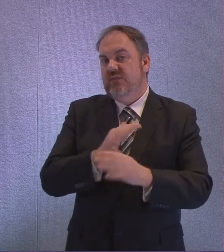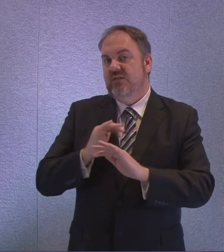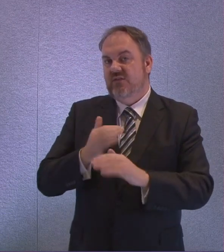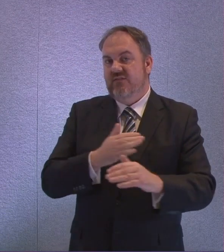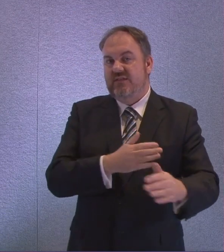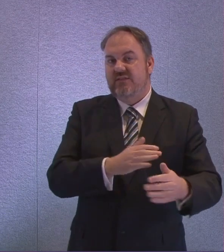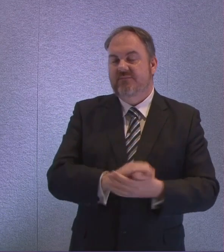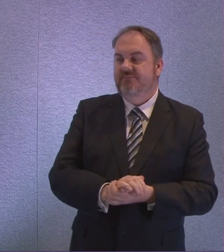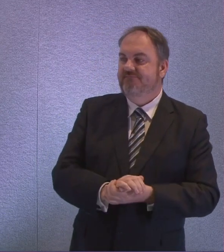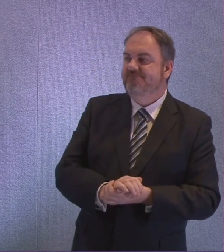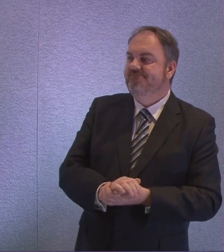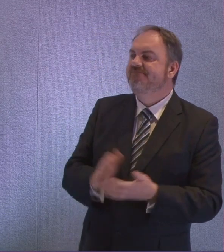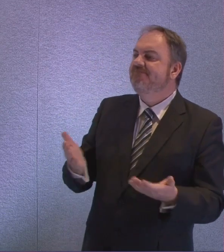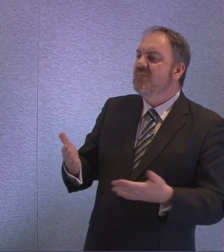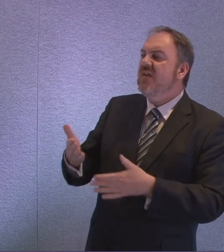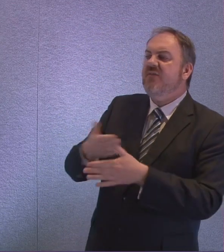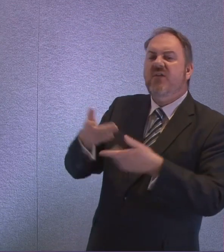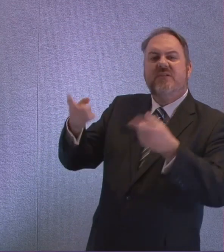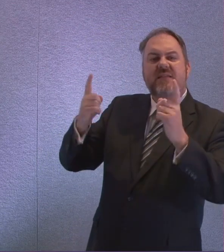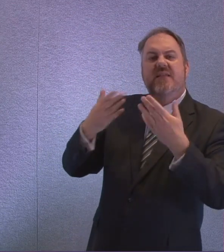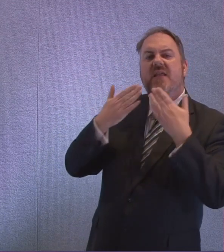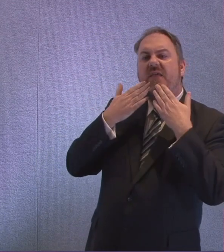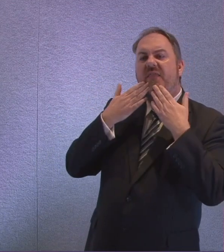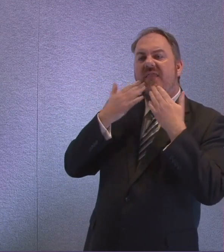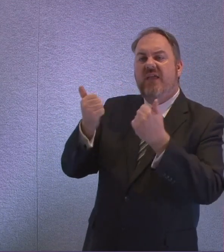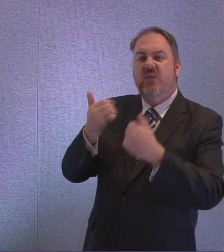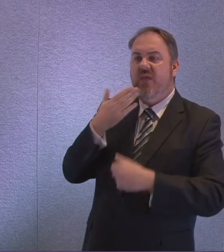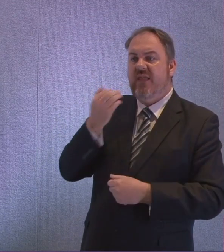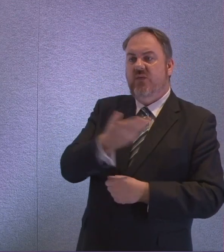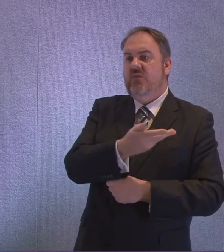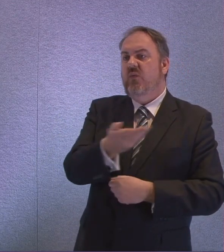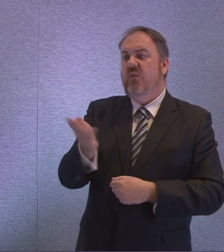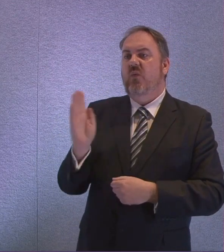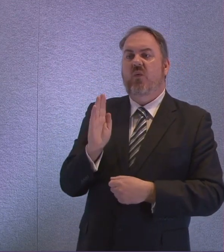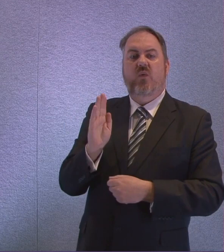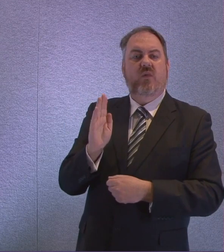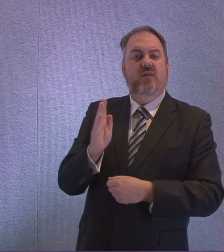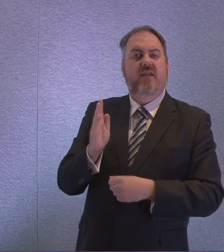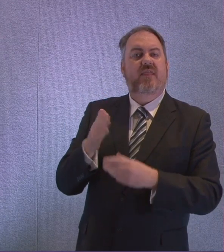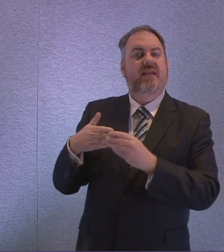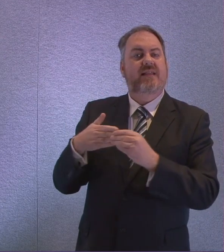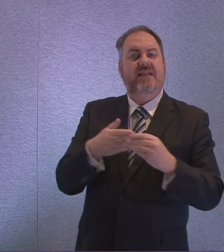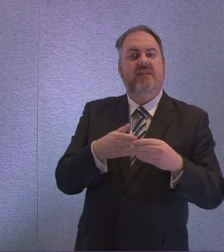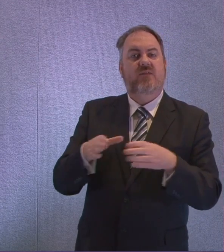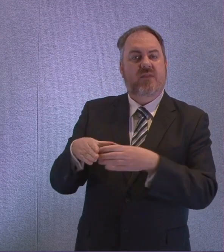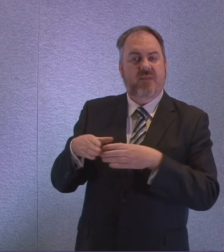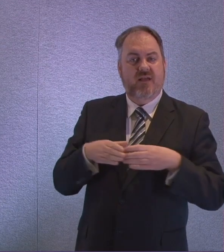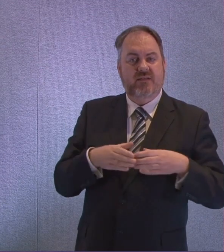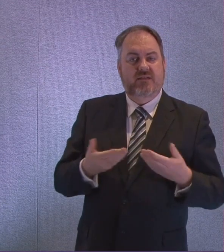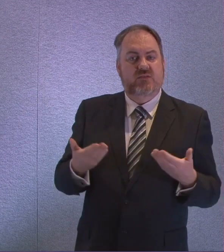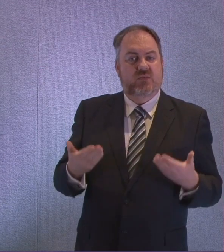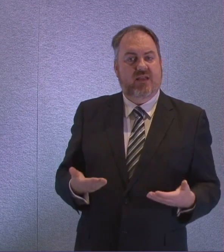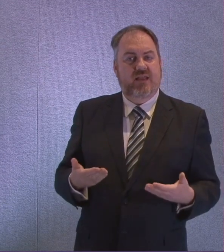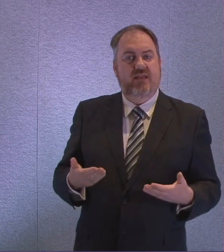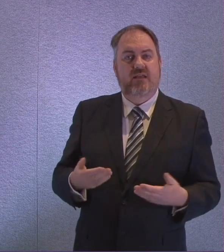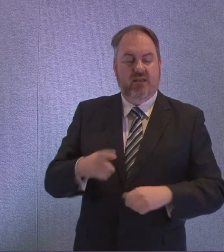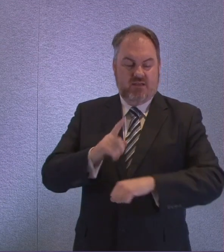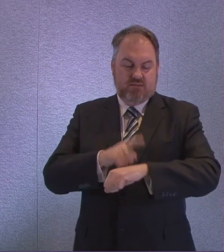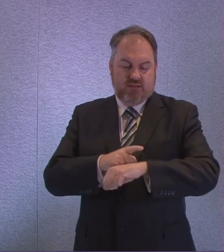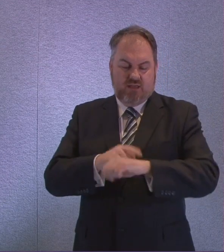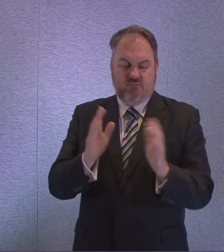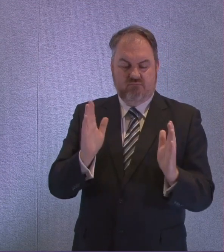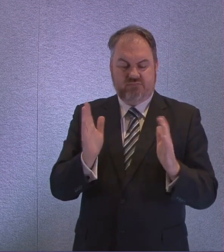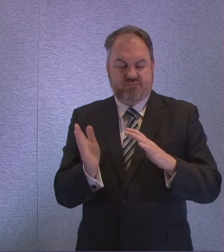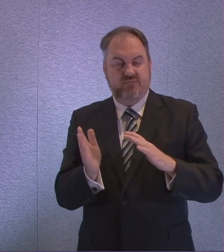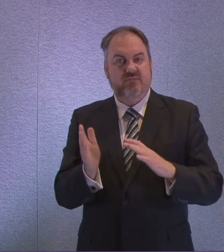First Minister can I say thank you very much indeed in fact can I say thank you to all our participants all our party leaders this afternoon we went slightly over time